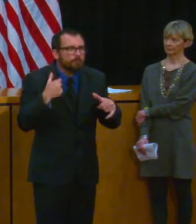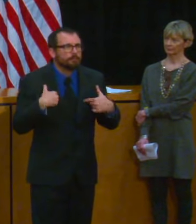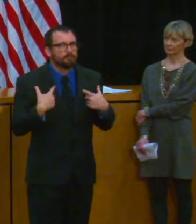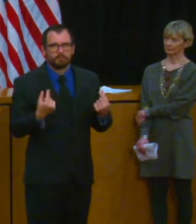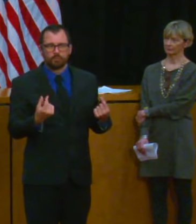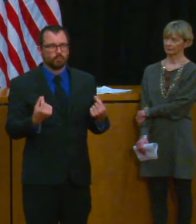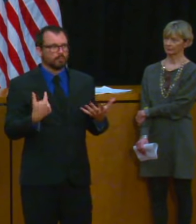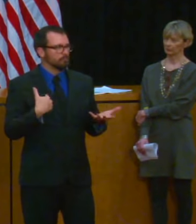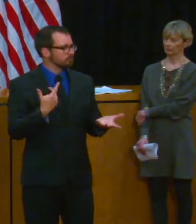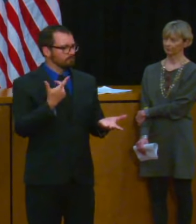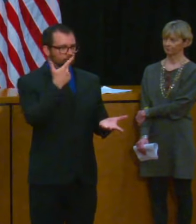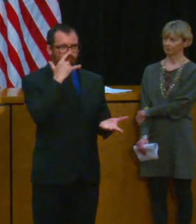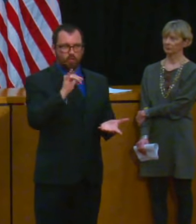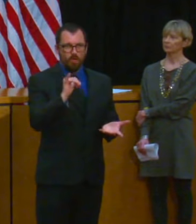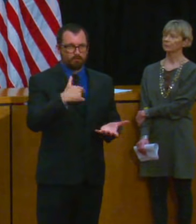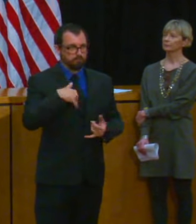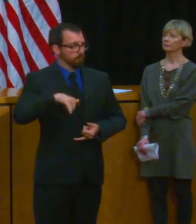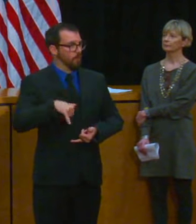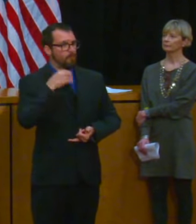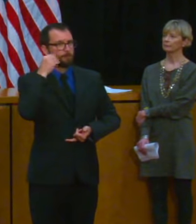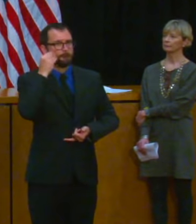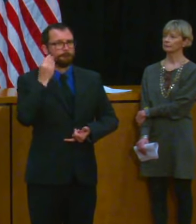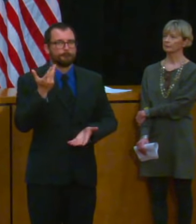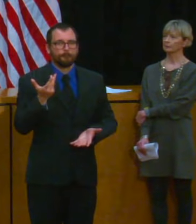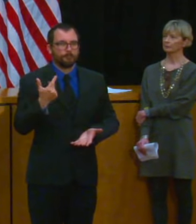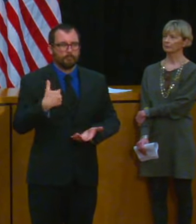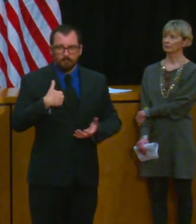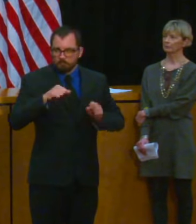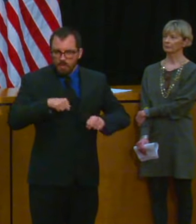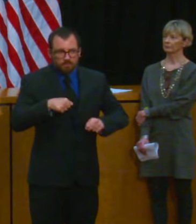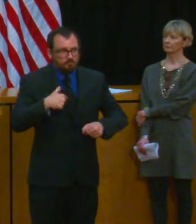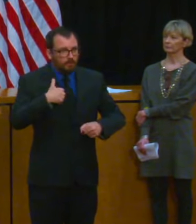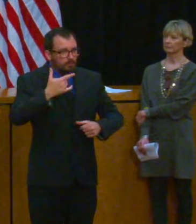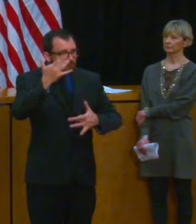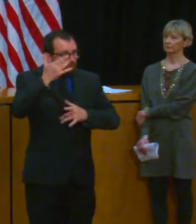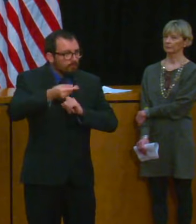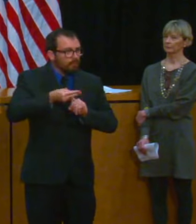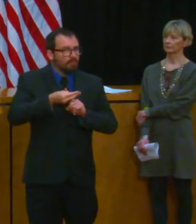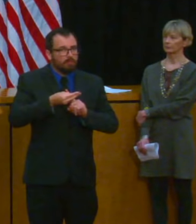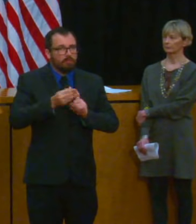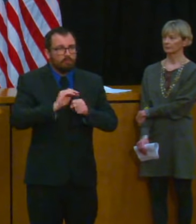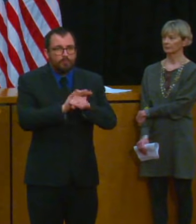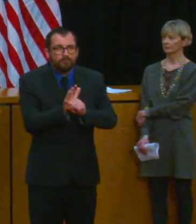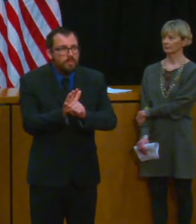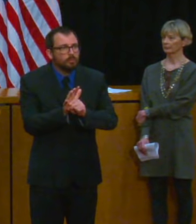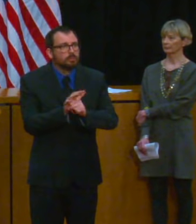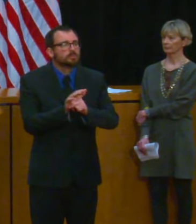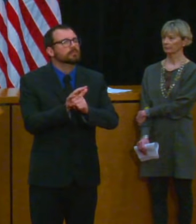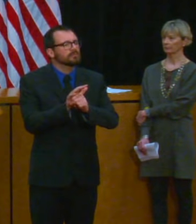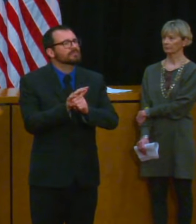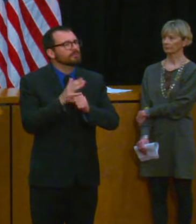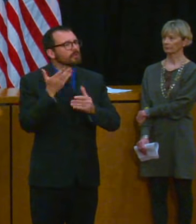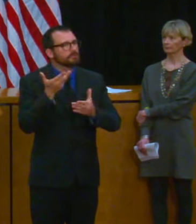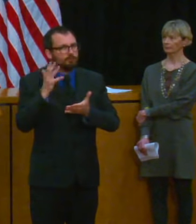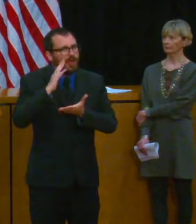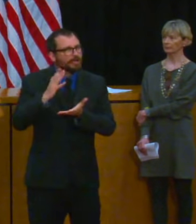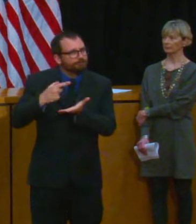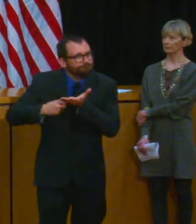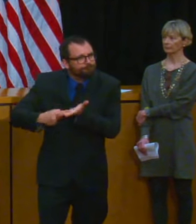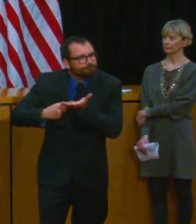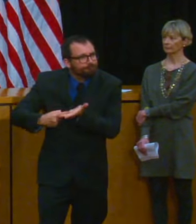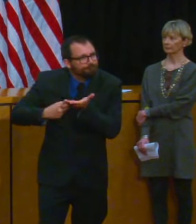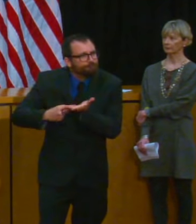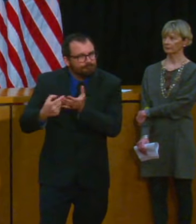and may or may not have already started to show symptoms and that outreach that we make to them which is then followed by